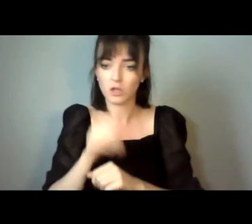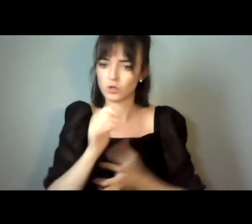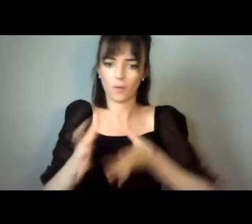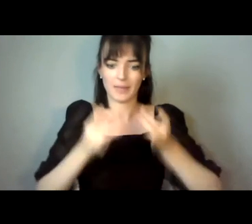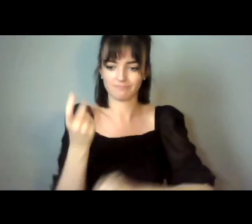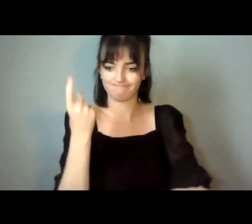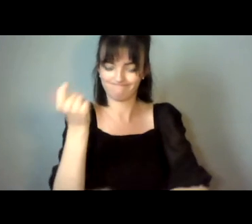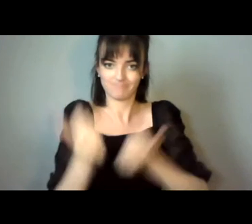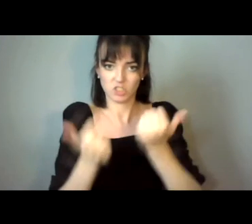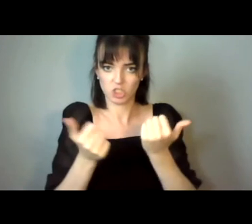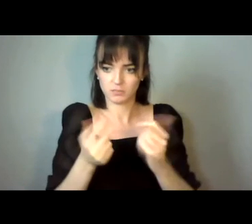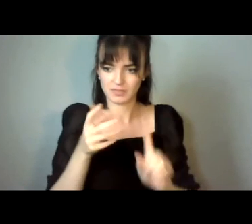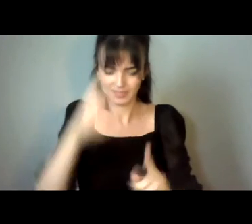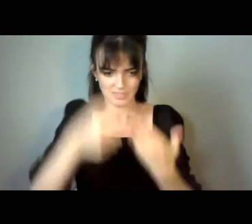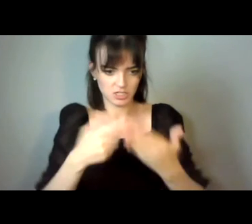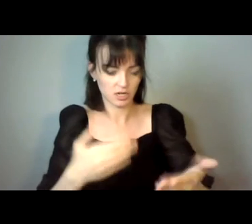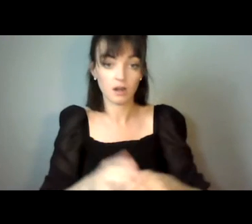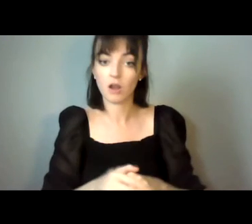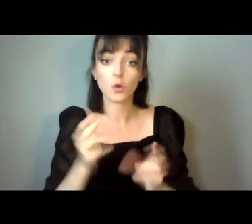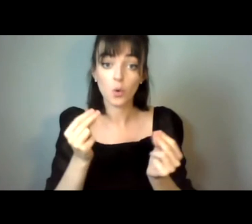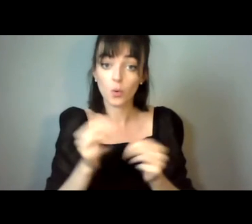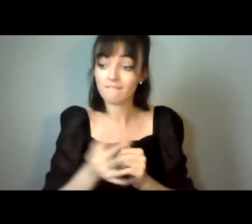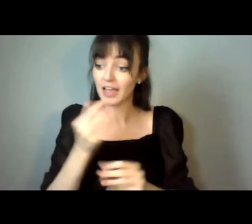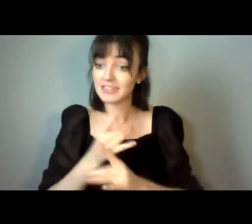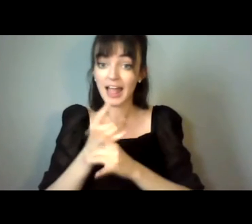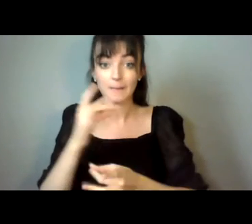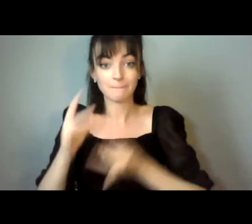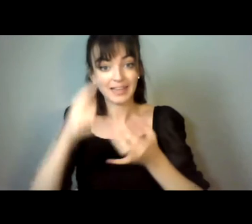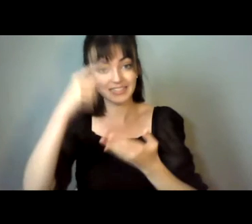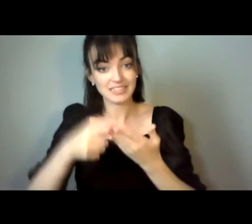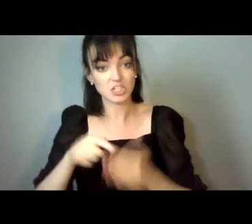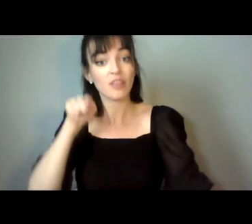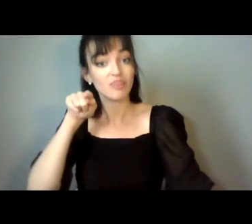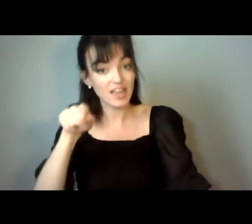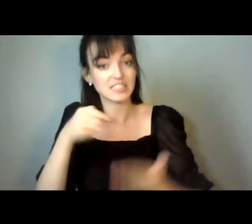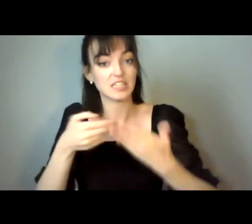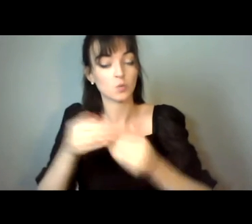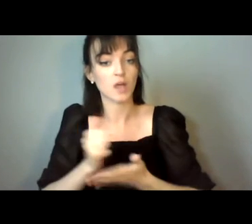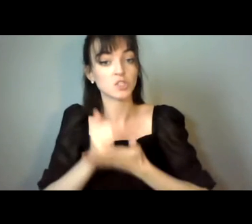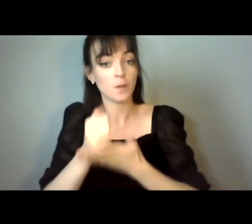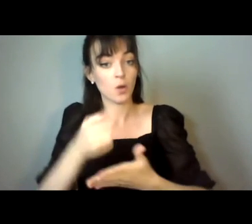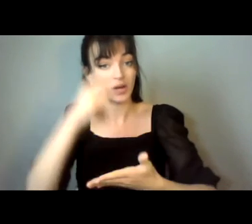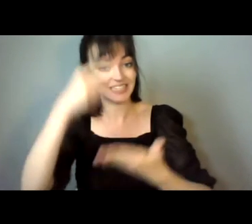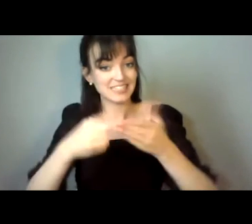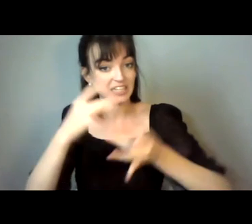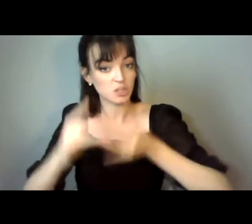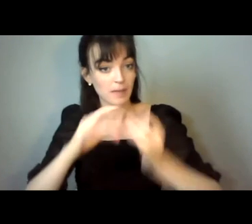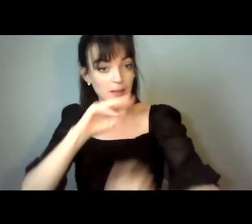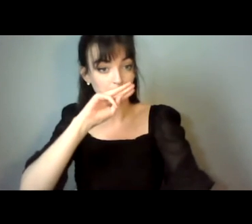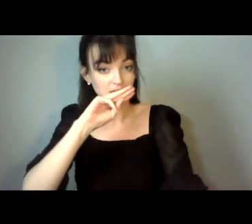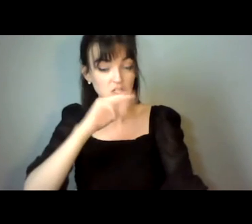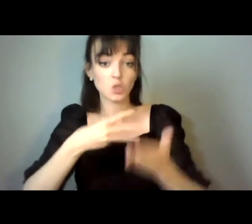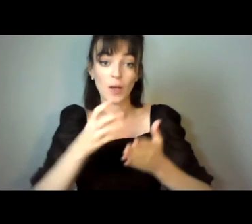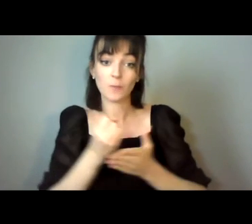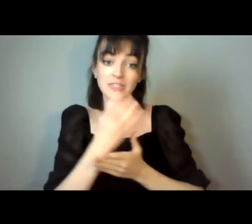Get help making decisions. And that is what supported decision-making is. And when we explain it that way, what we're